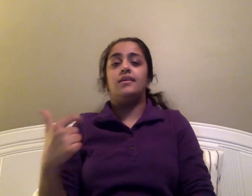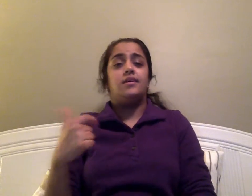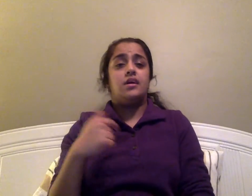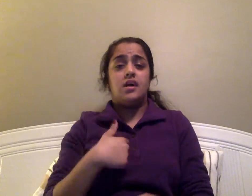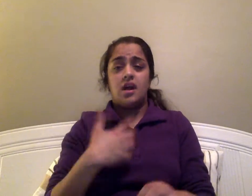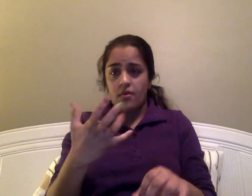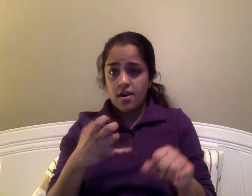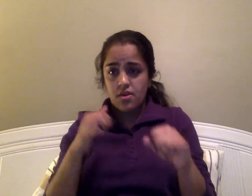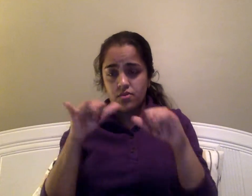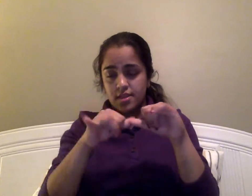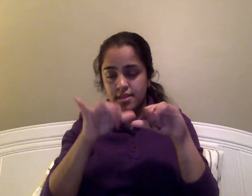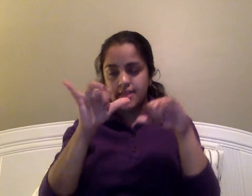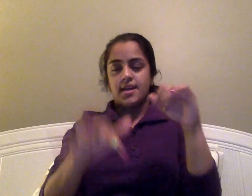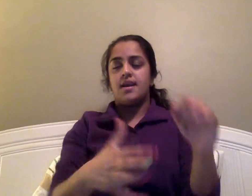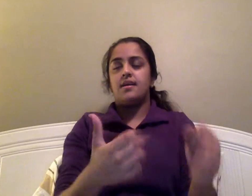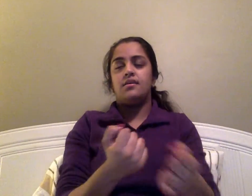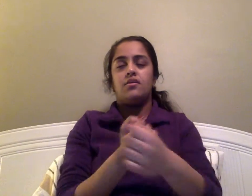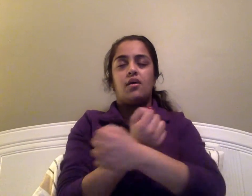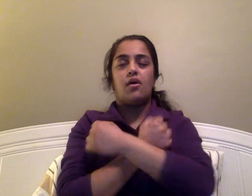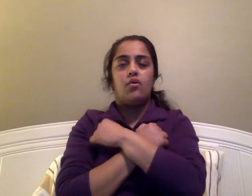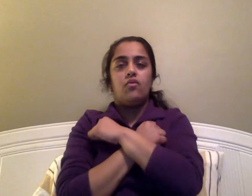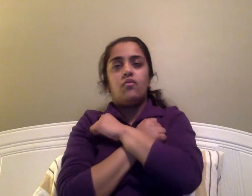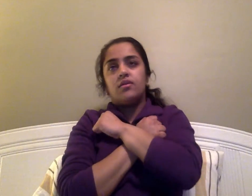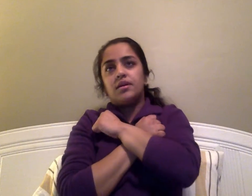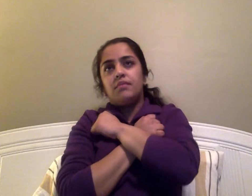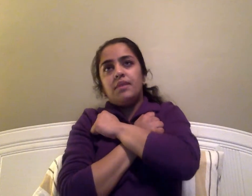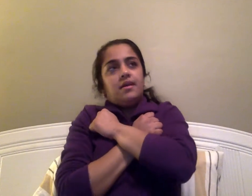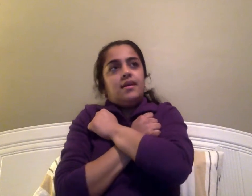I wanted you to stay here holding me,